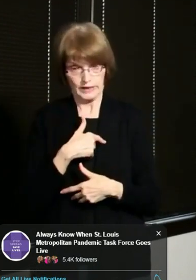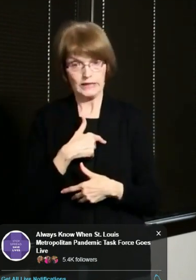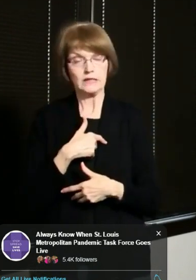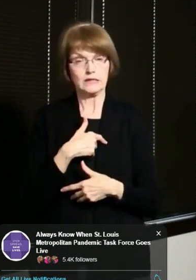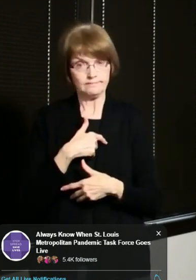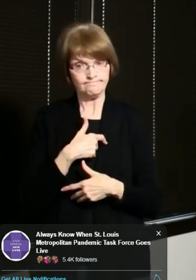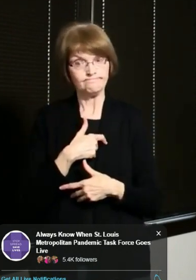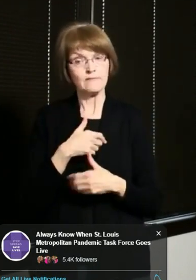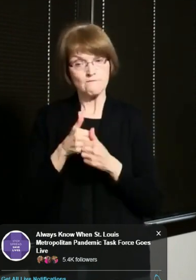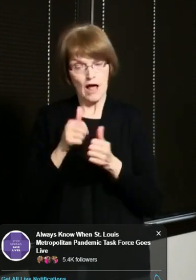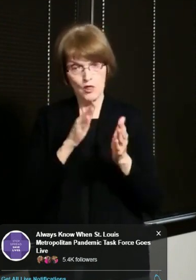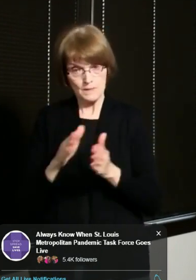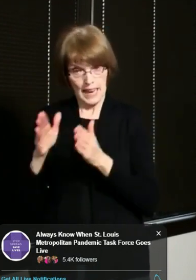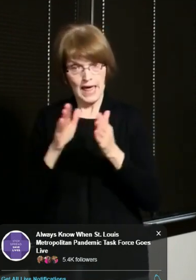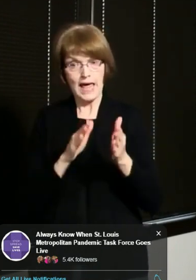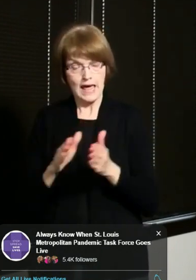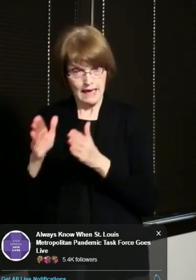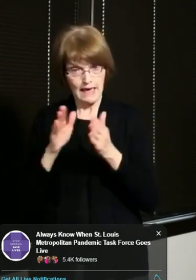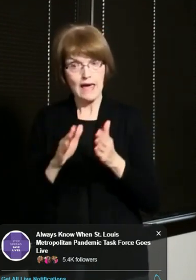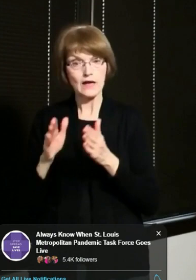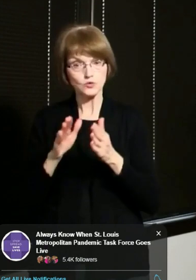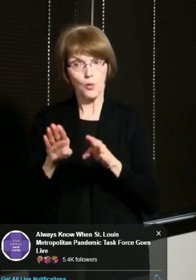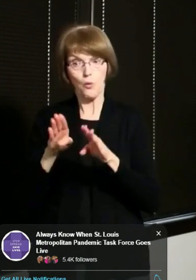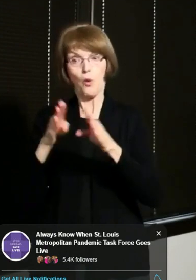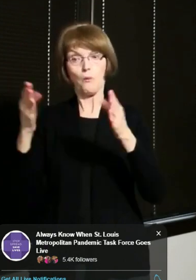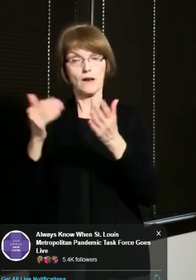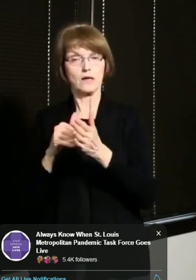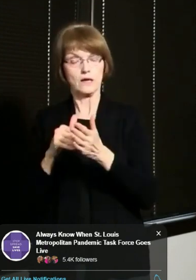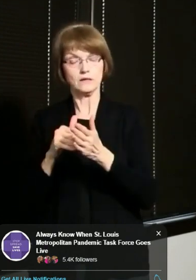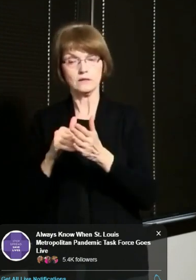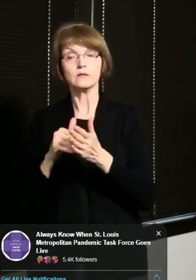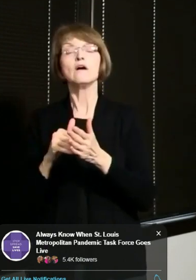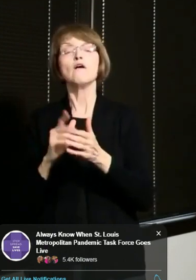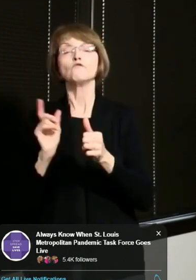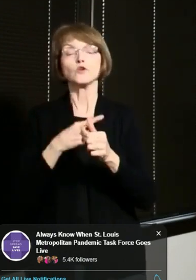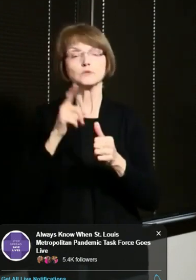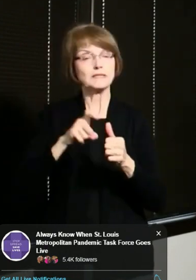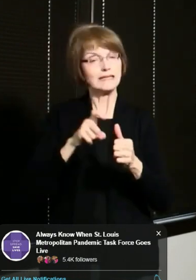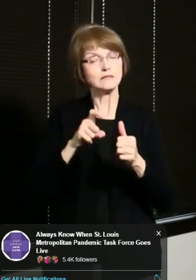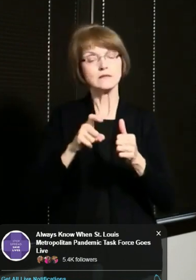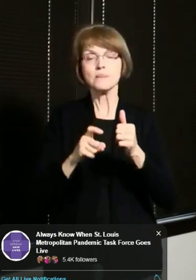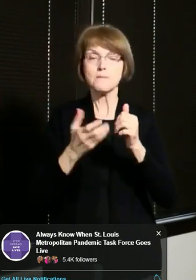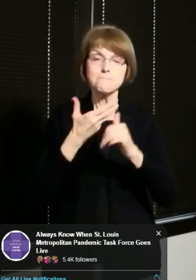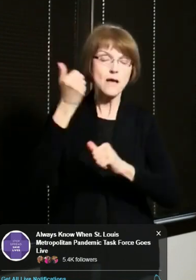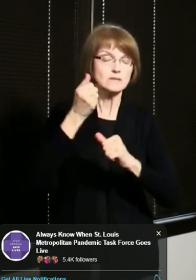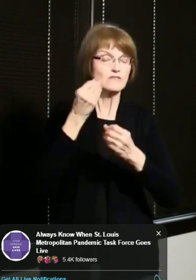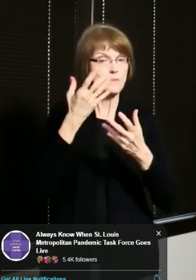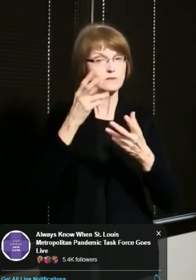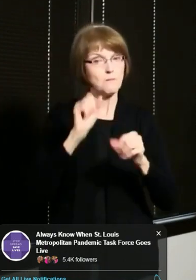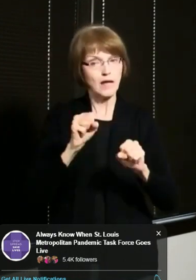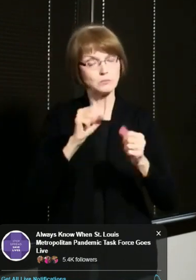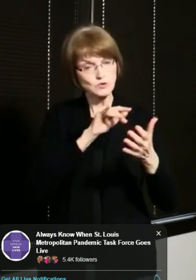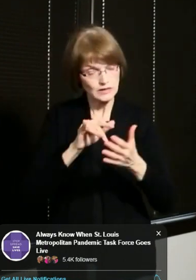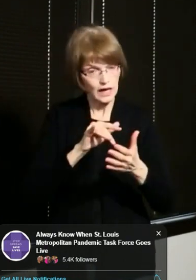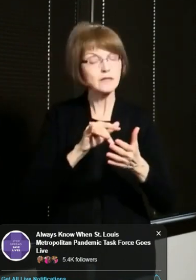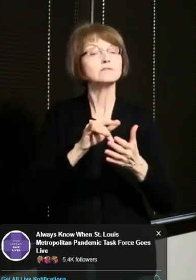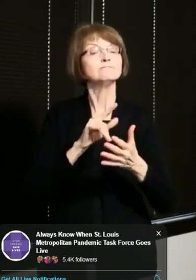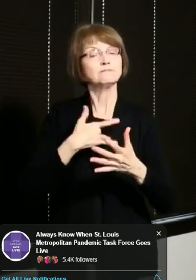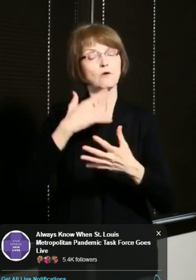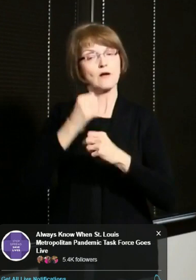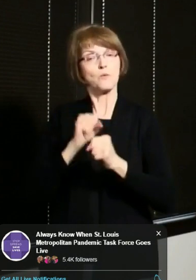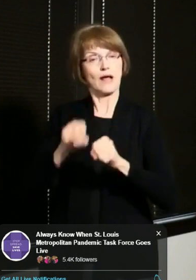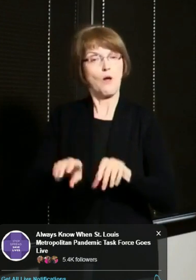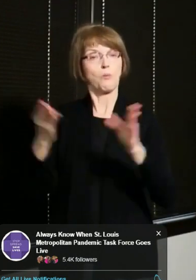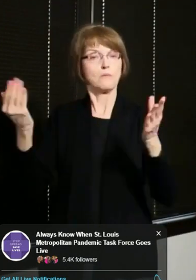equipped with the best possible information. And now I'd be happy to address some of the questions that we received